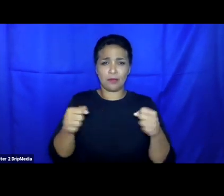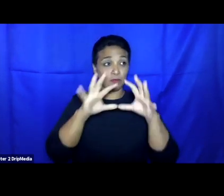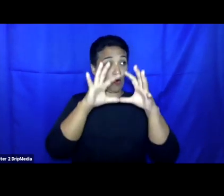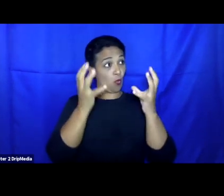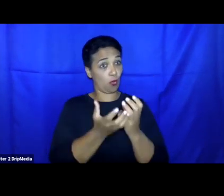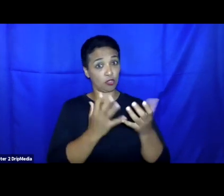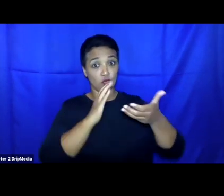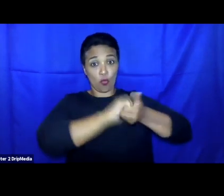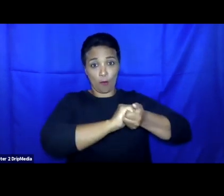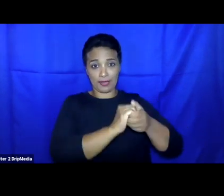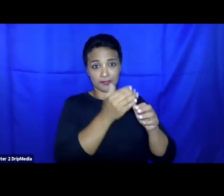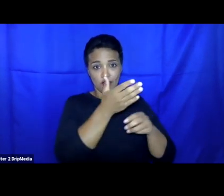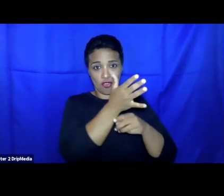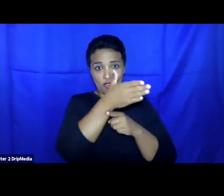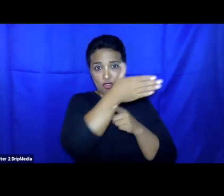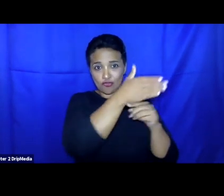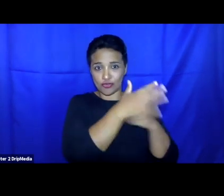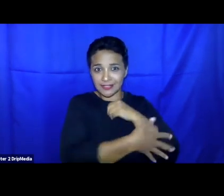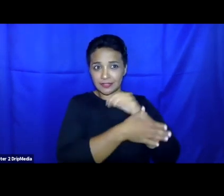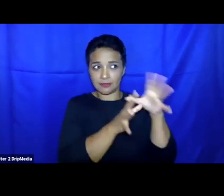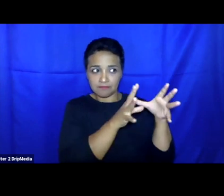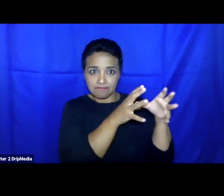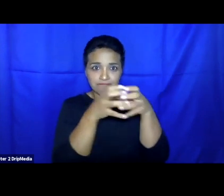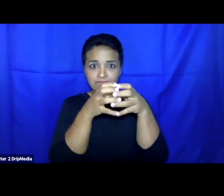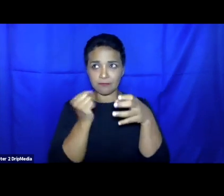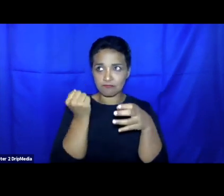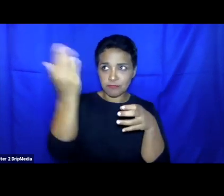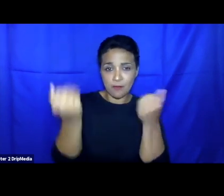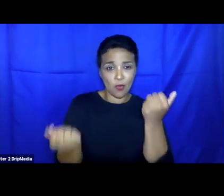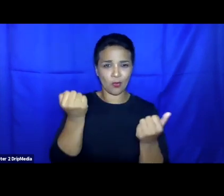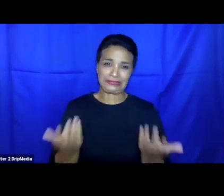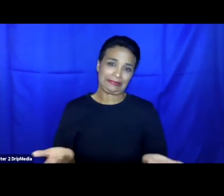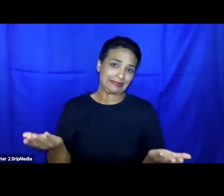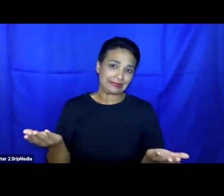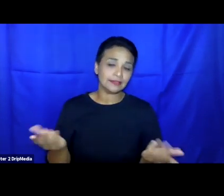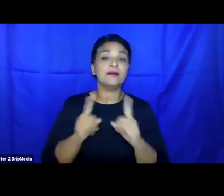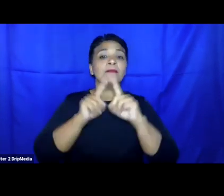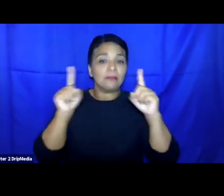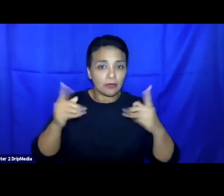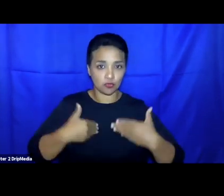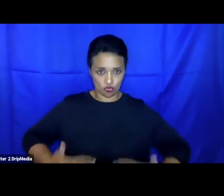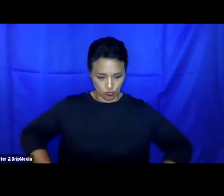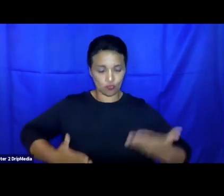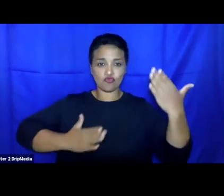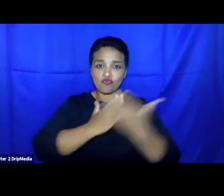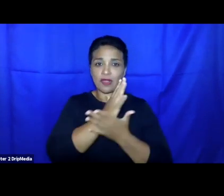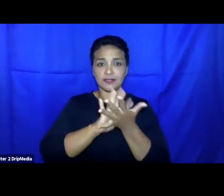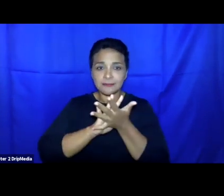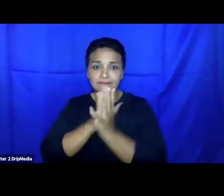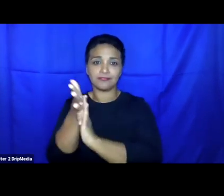certainly litigate policies that run counter to it, that give rise to human rights violations that are protected under international instruments.